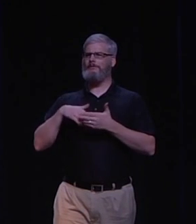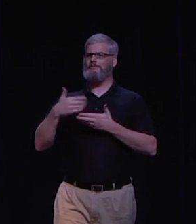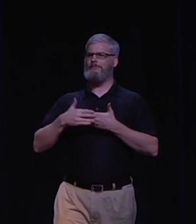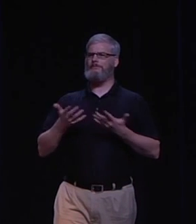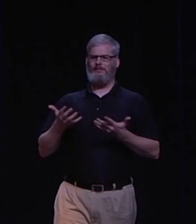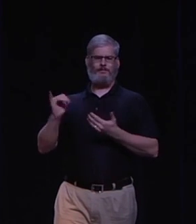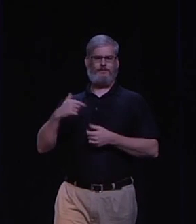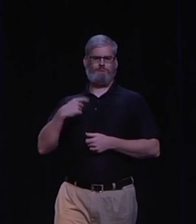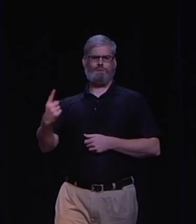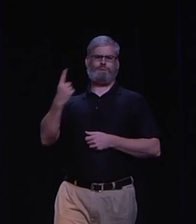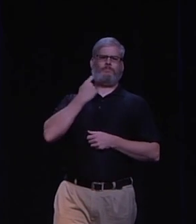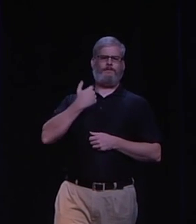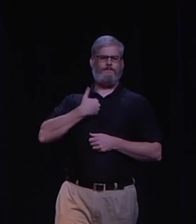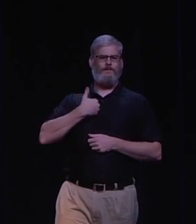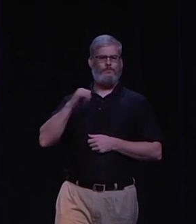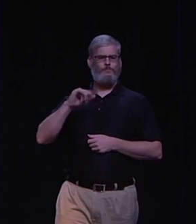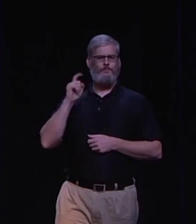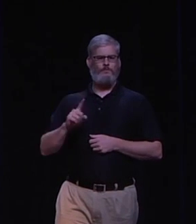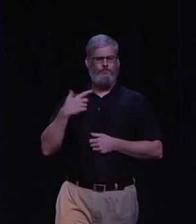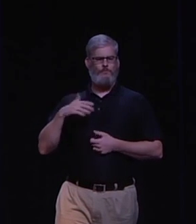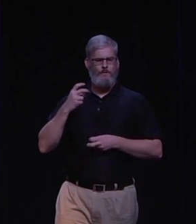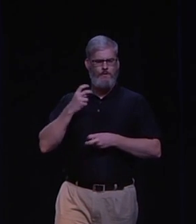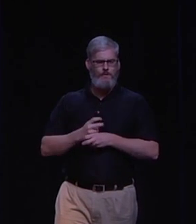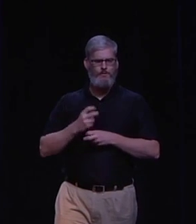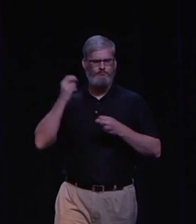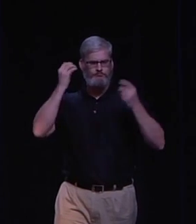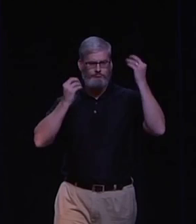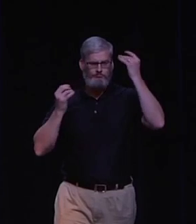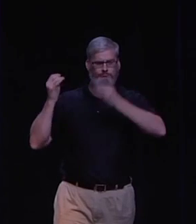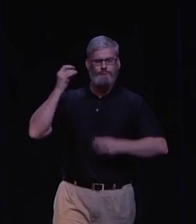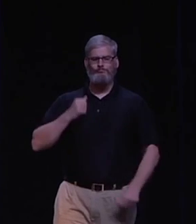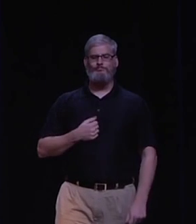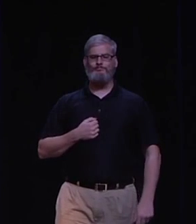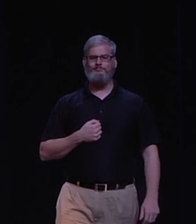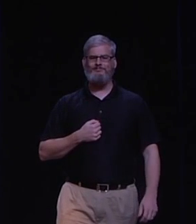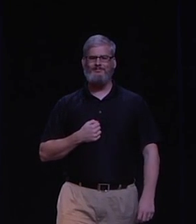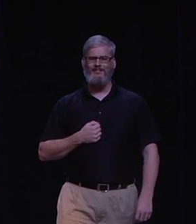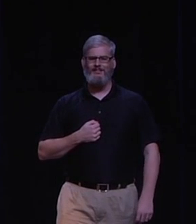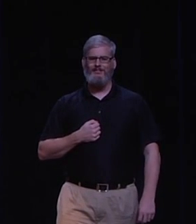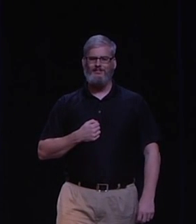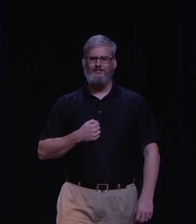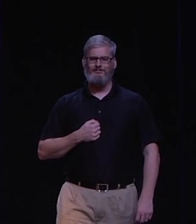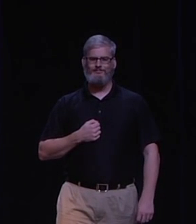bit about myself. So when I think about what's next, that's a question that I ask myself. What am I going to do next?